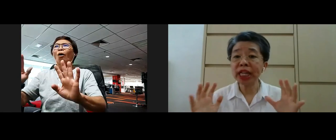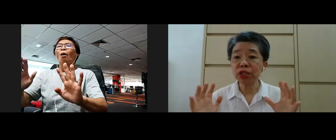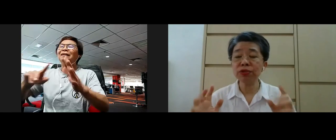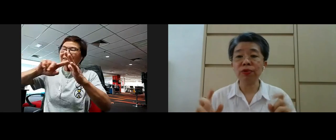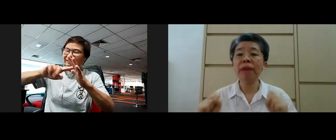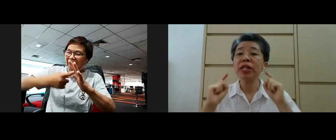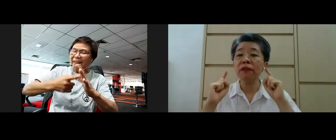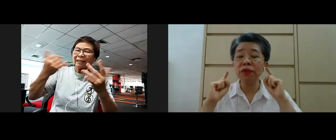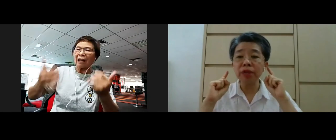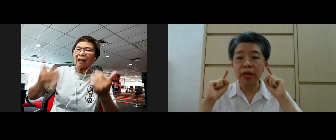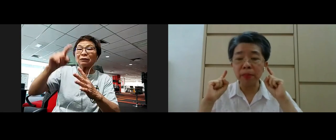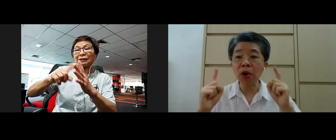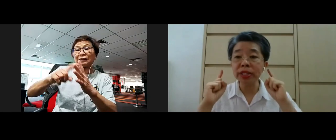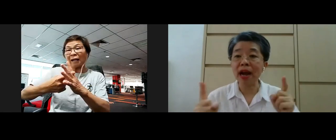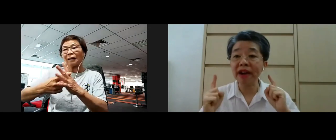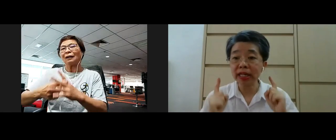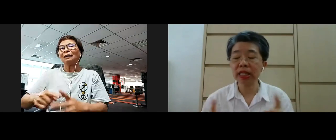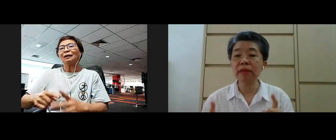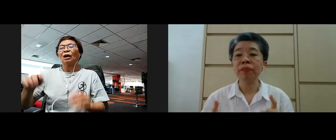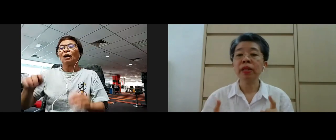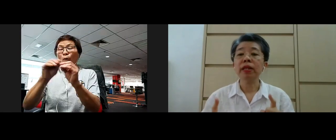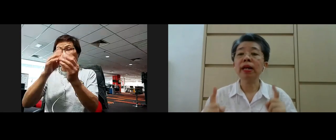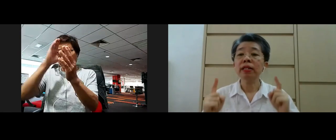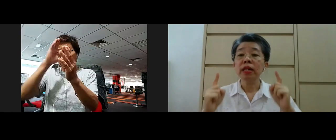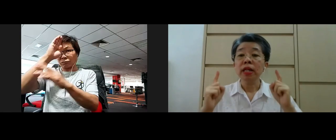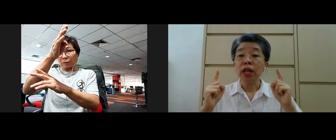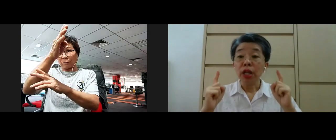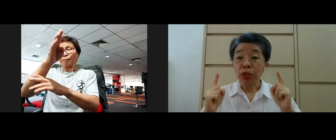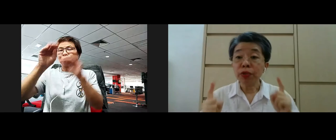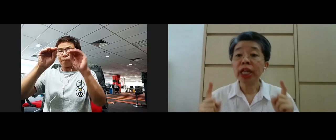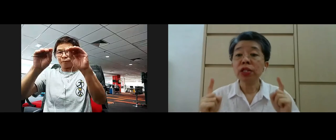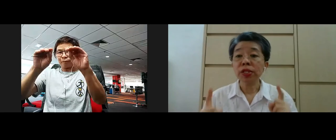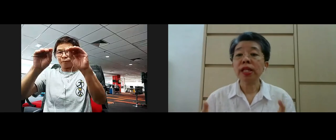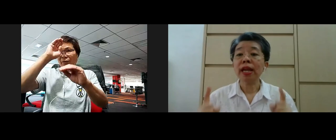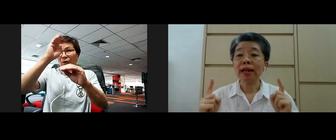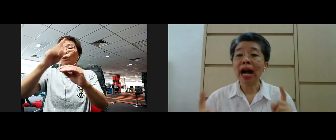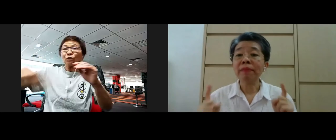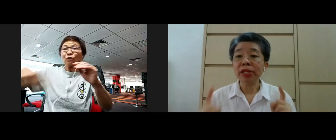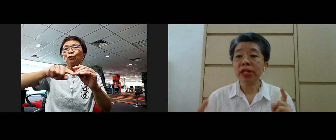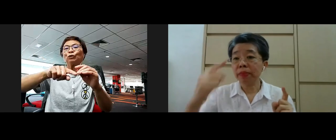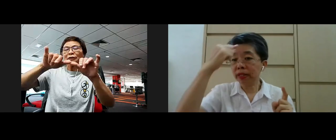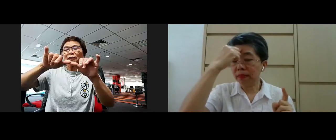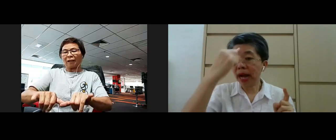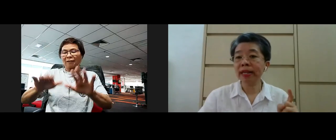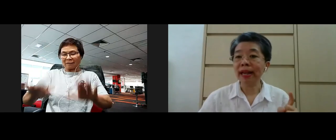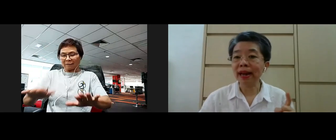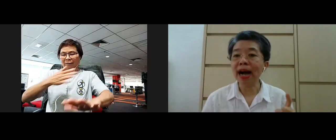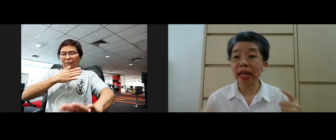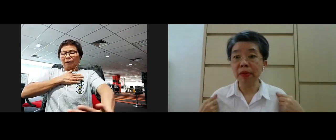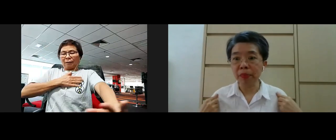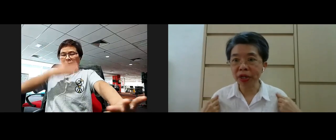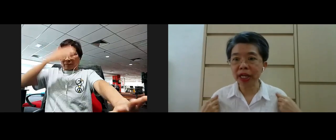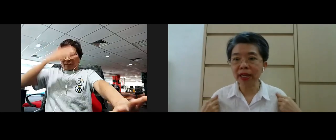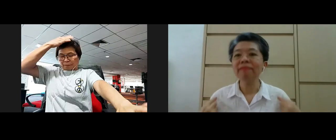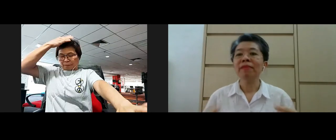if you need to let me give you a more direct tip yeah you need to stay calm and stable mind and